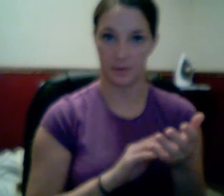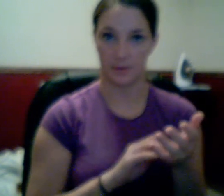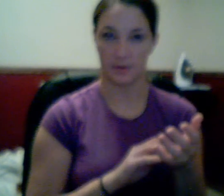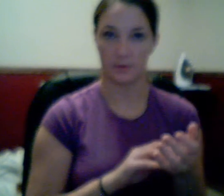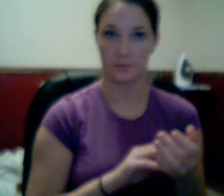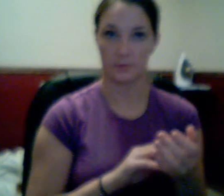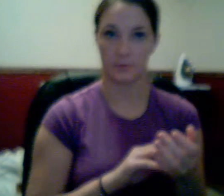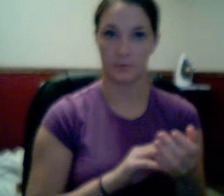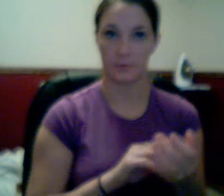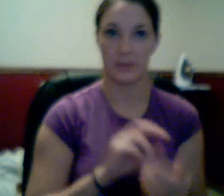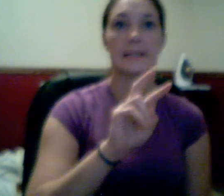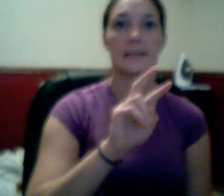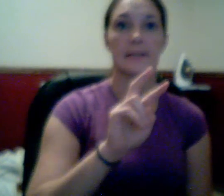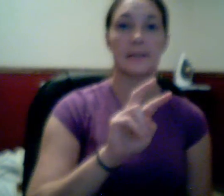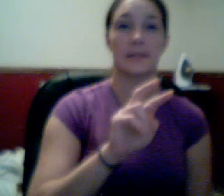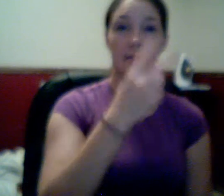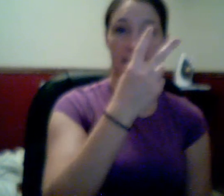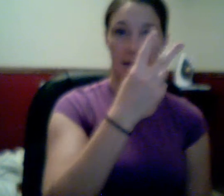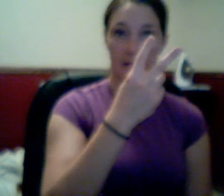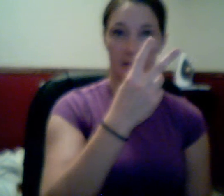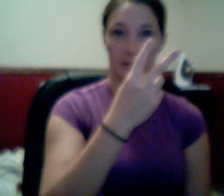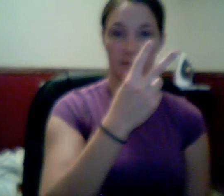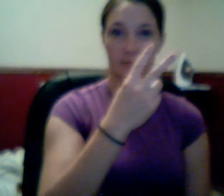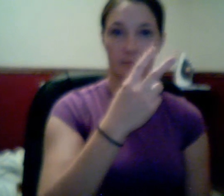and then press the division key over here.